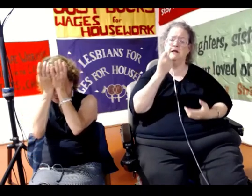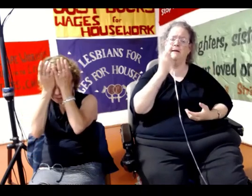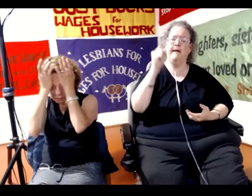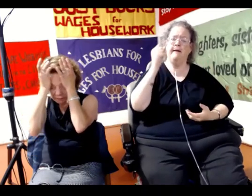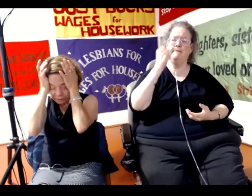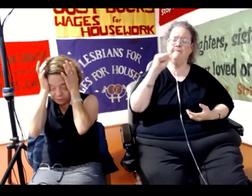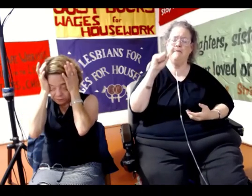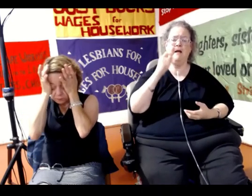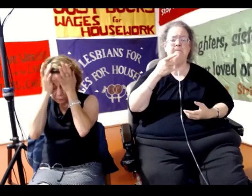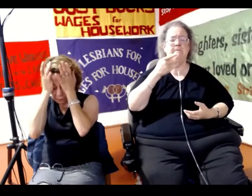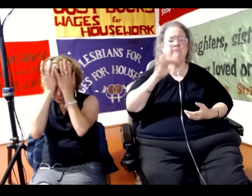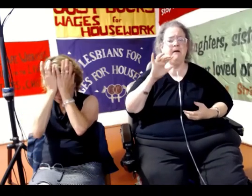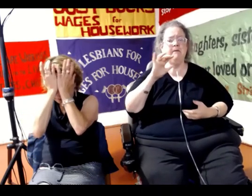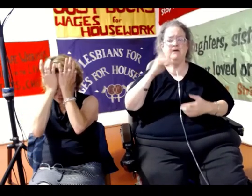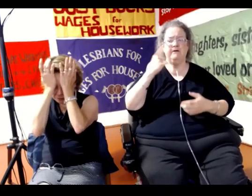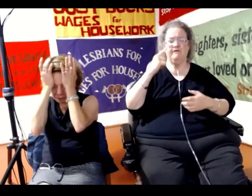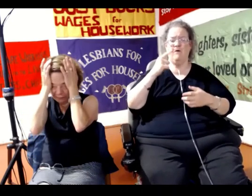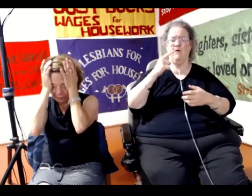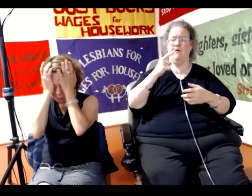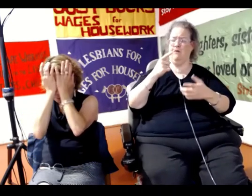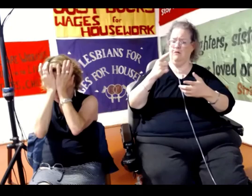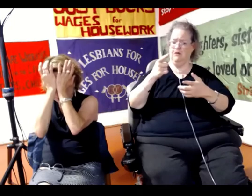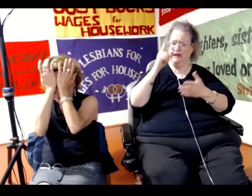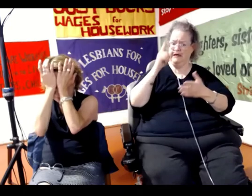for investigations and prosecutions.